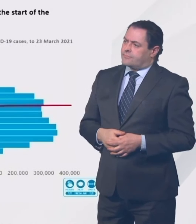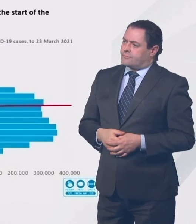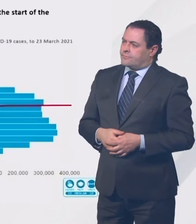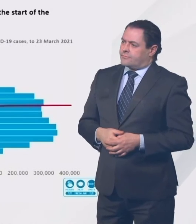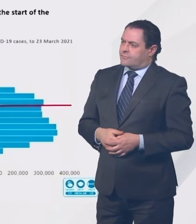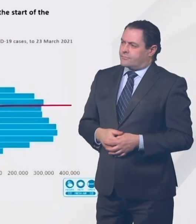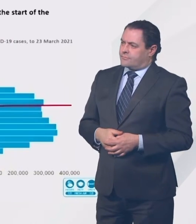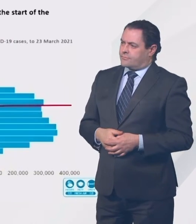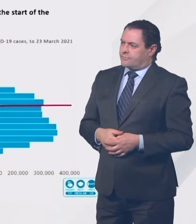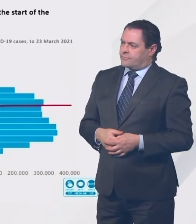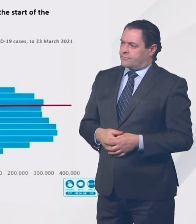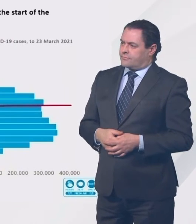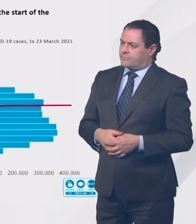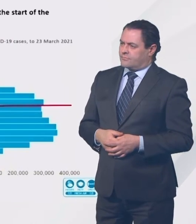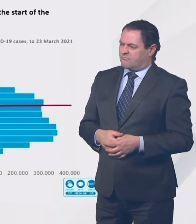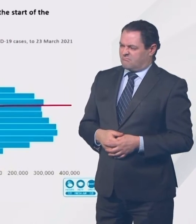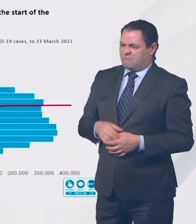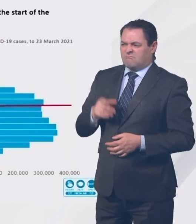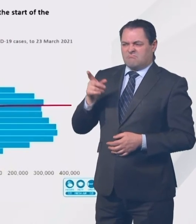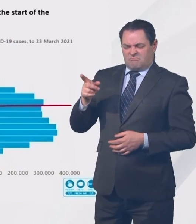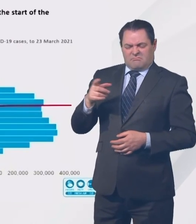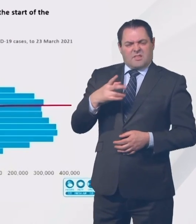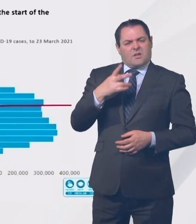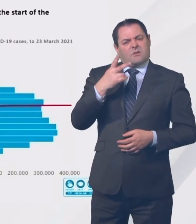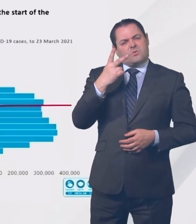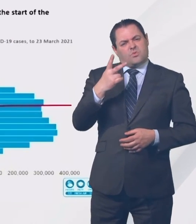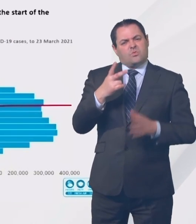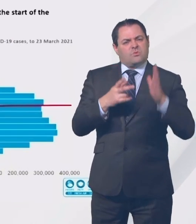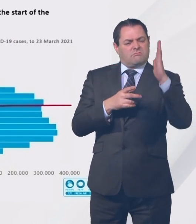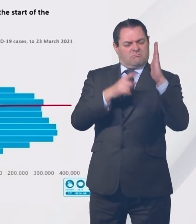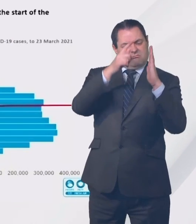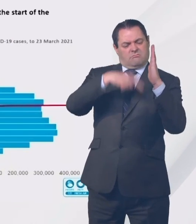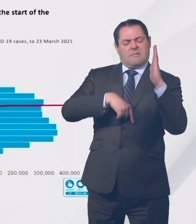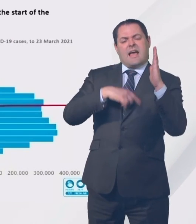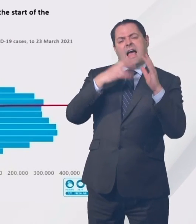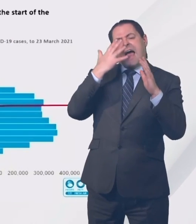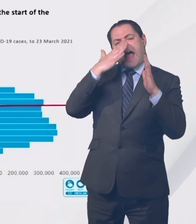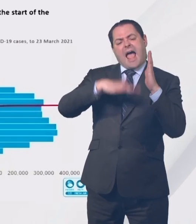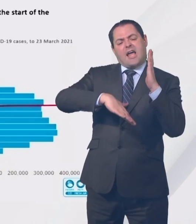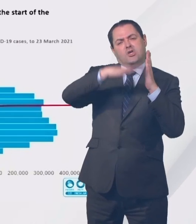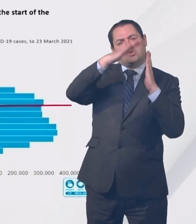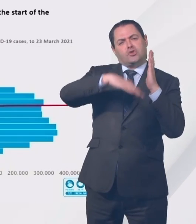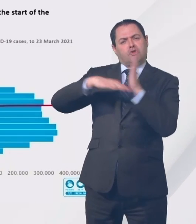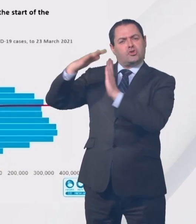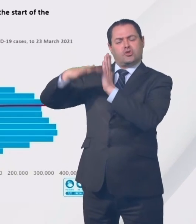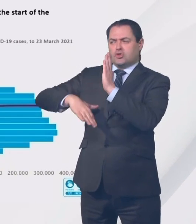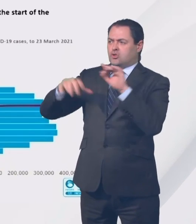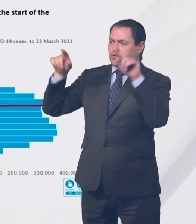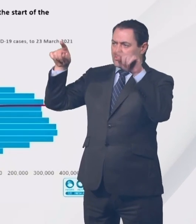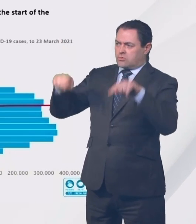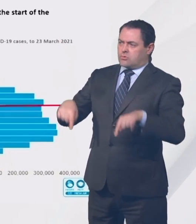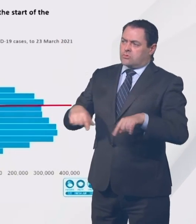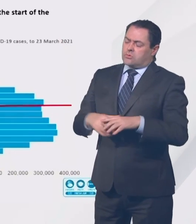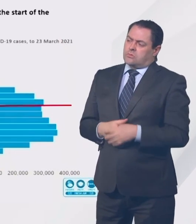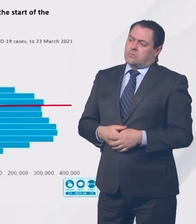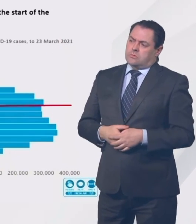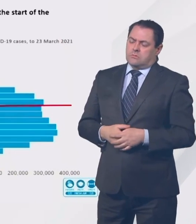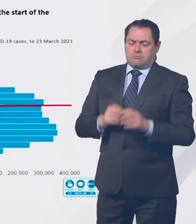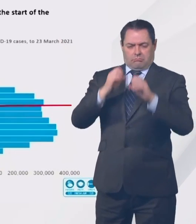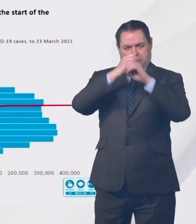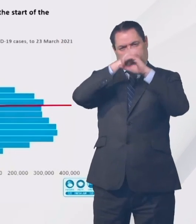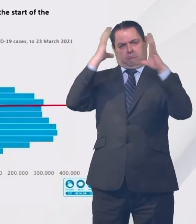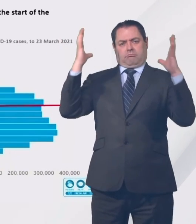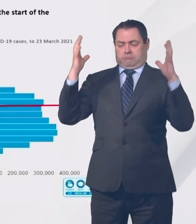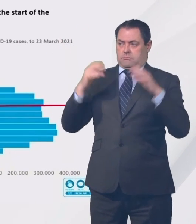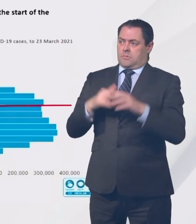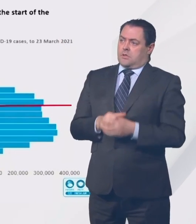I thought we should show two slides, really just to put a little bit of detail on this. And the first of